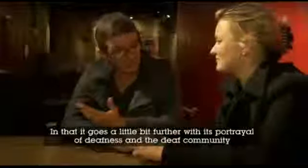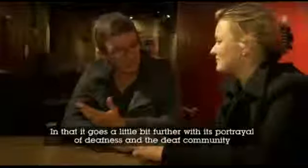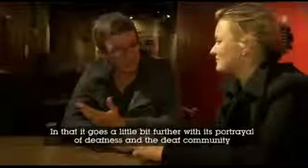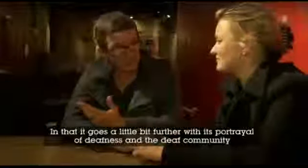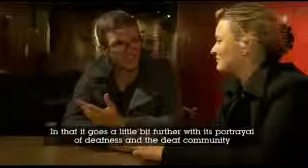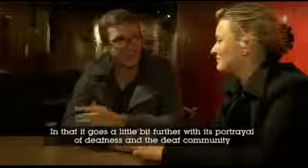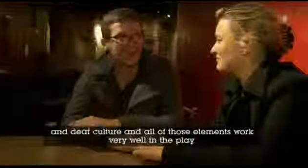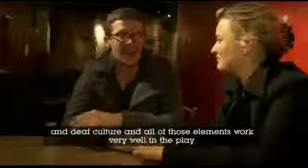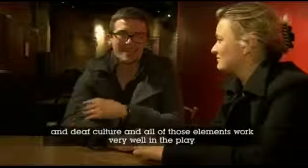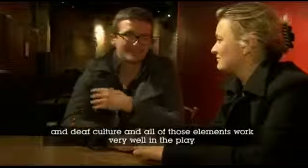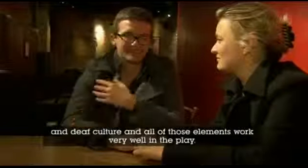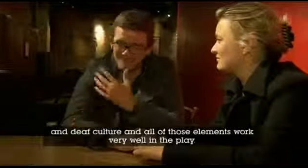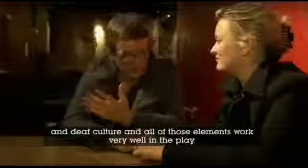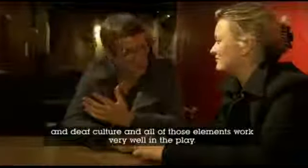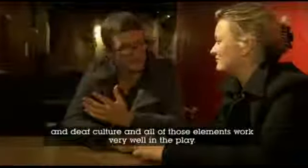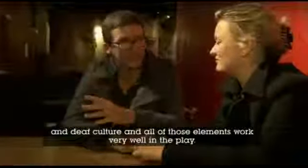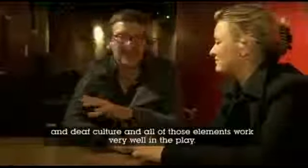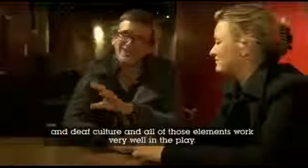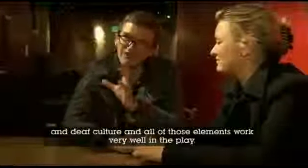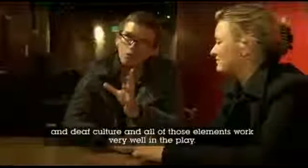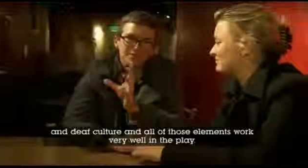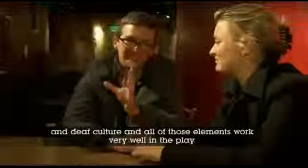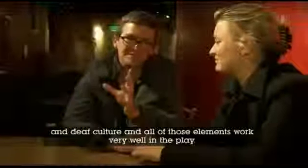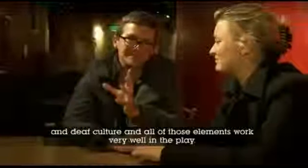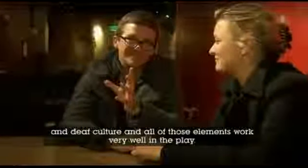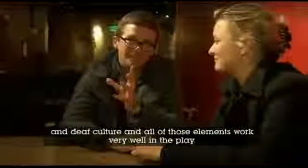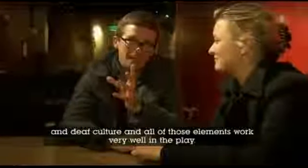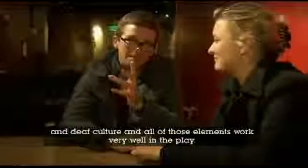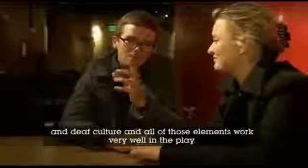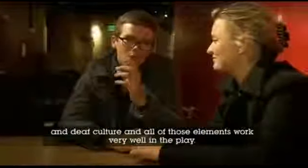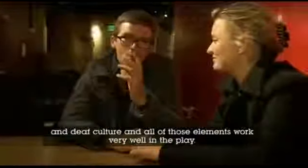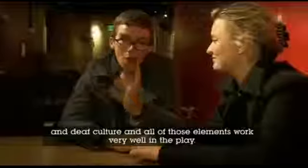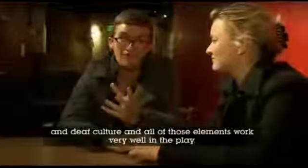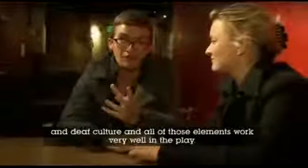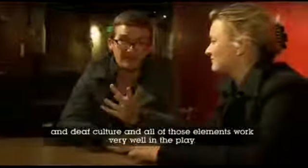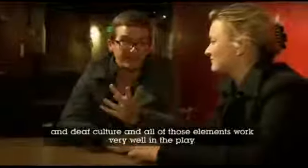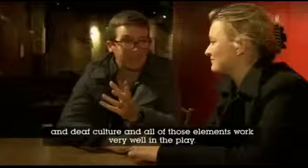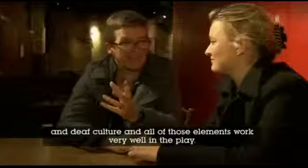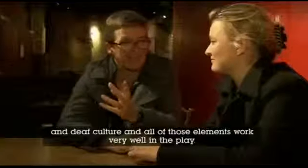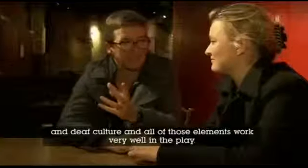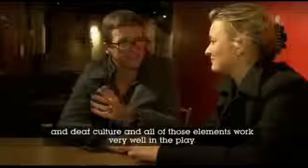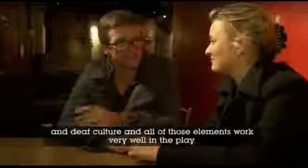deaf community. And deaf culture and all those elements work very well in the play.